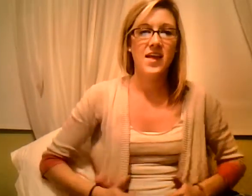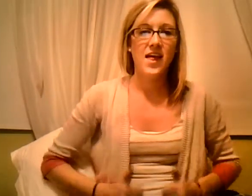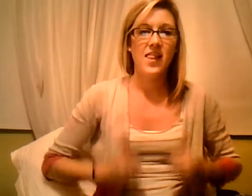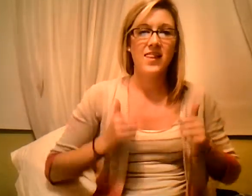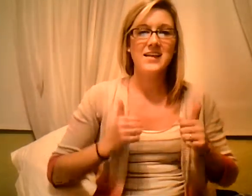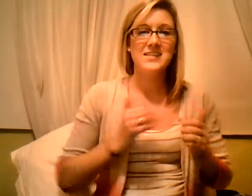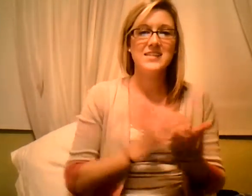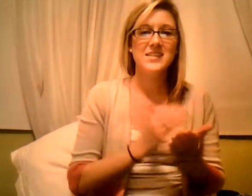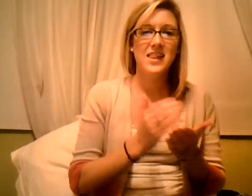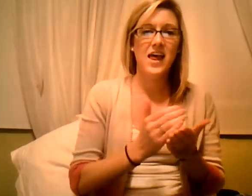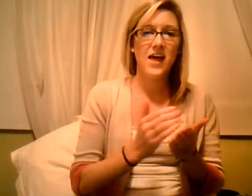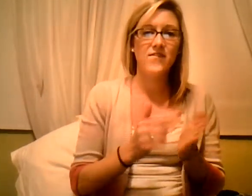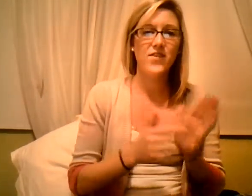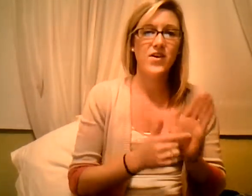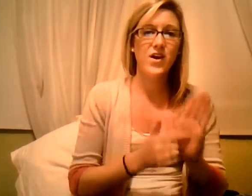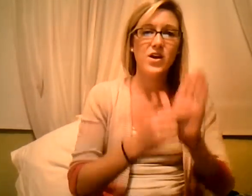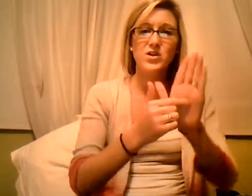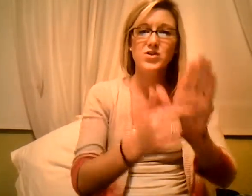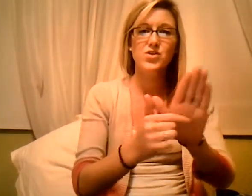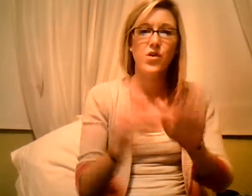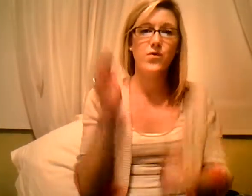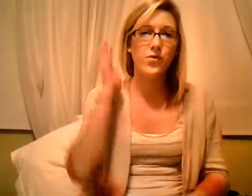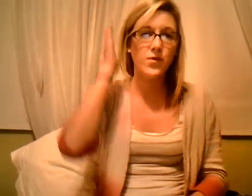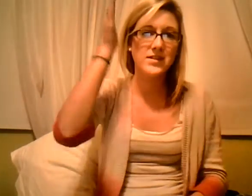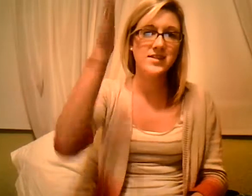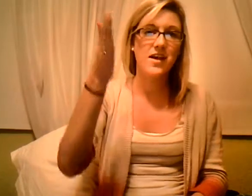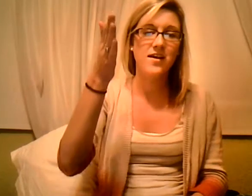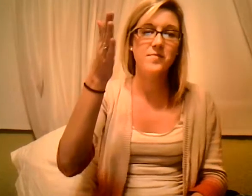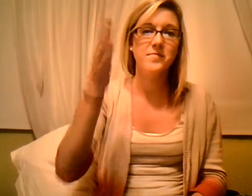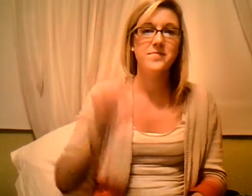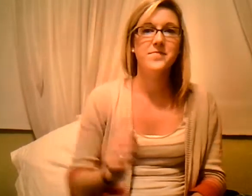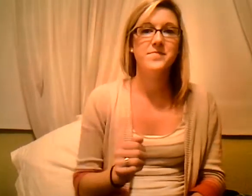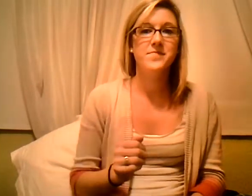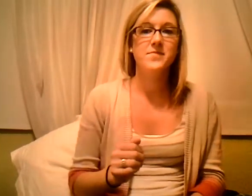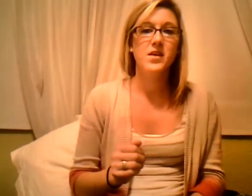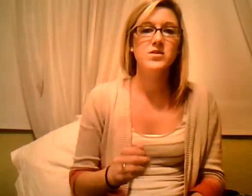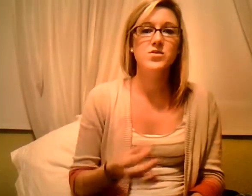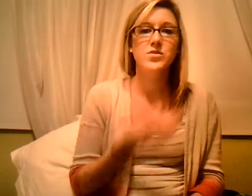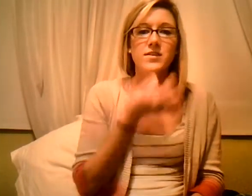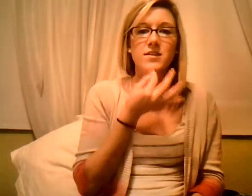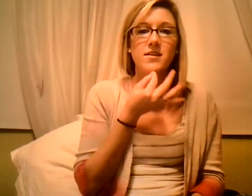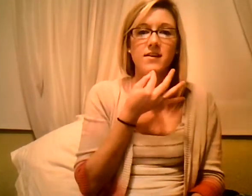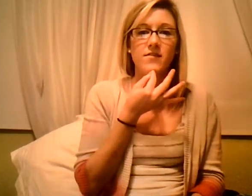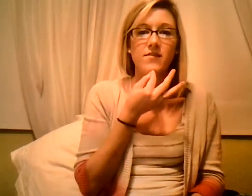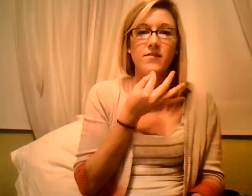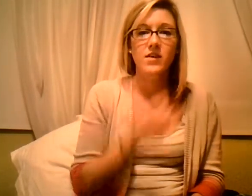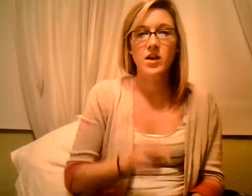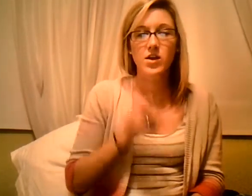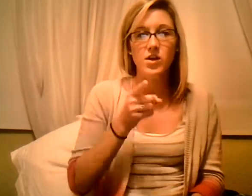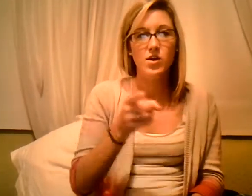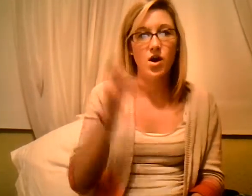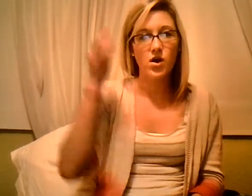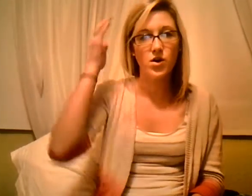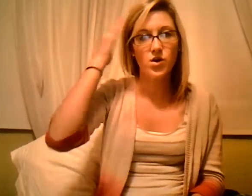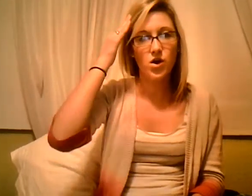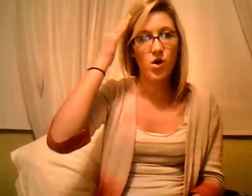Lessons in life are gonna show you in time. Soon enough, you're gonna know